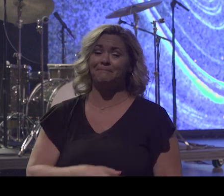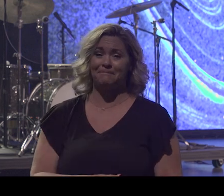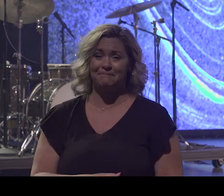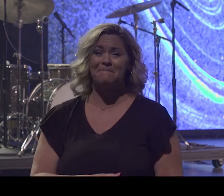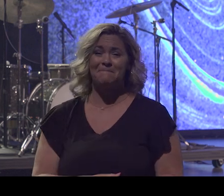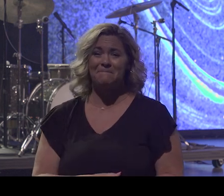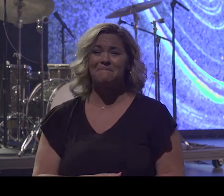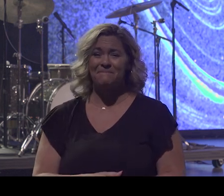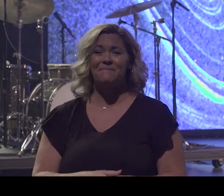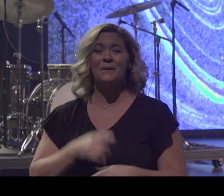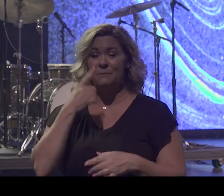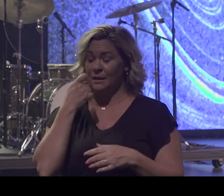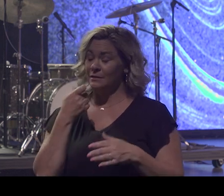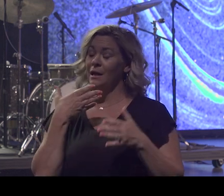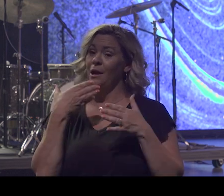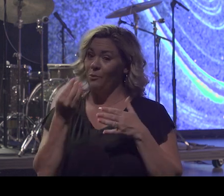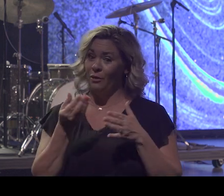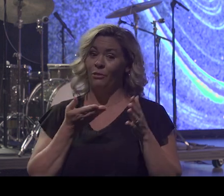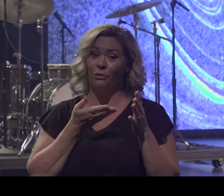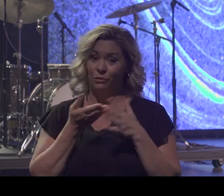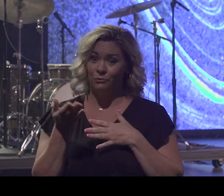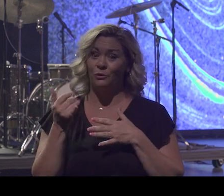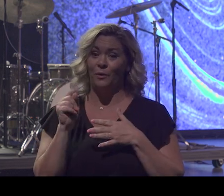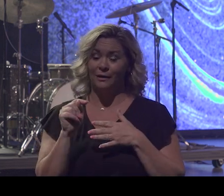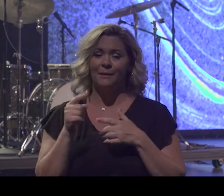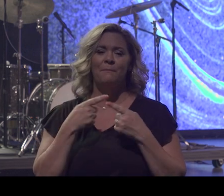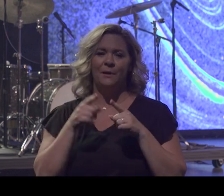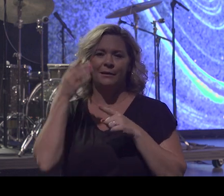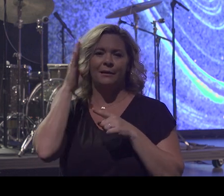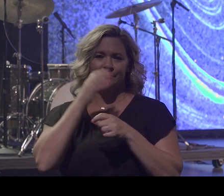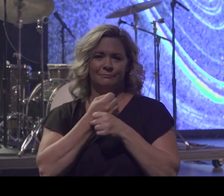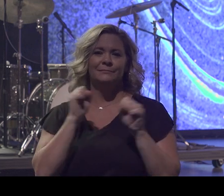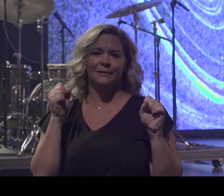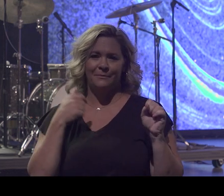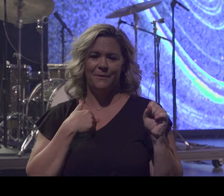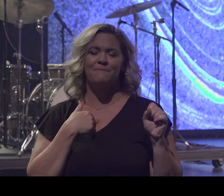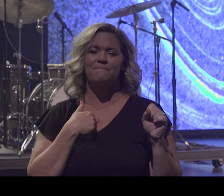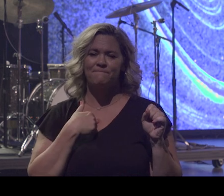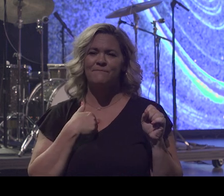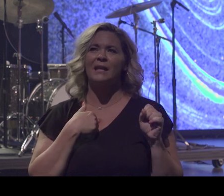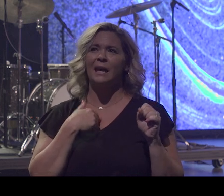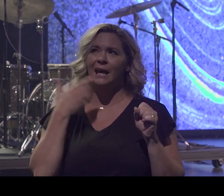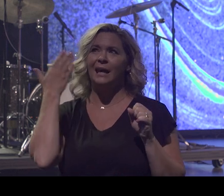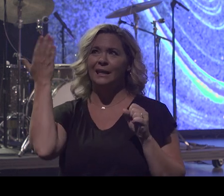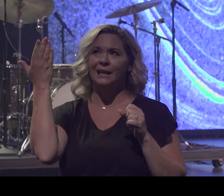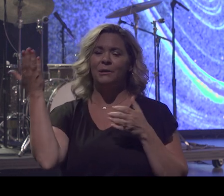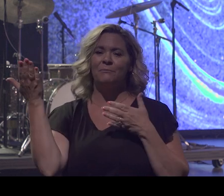Because I did go through it and God got it out of me. And he brought me to a wonderful place